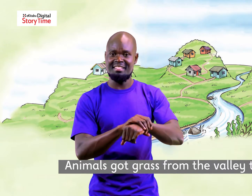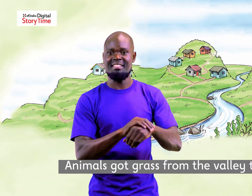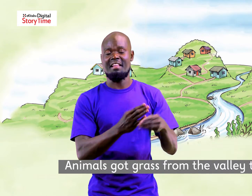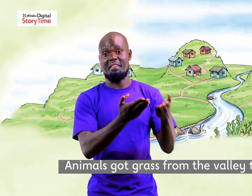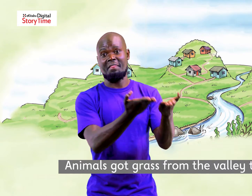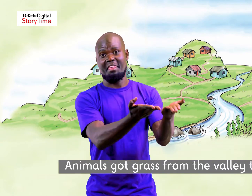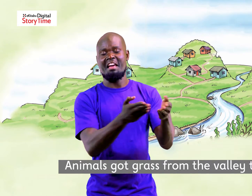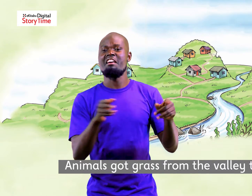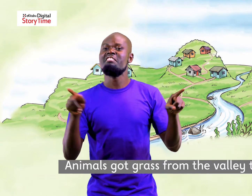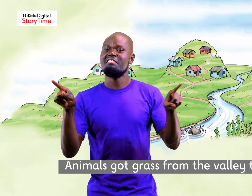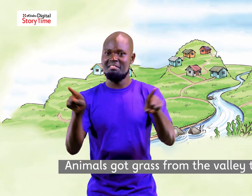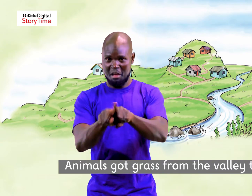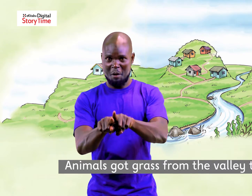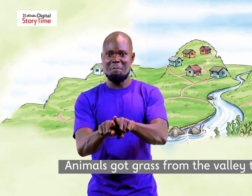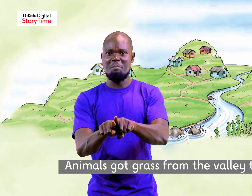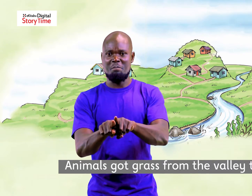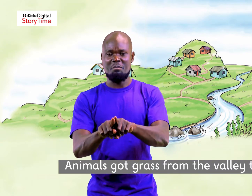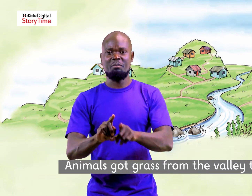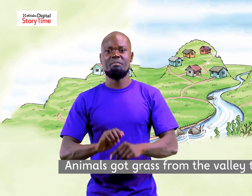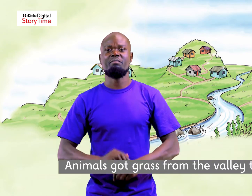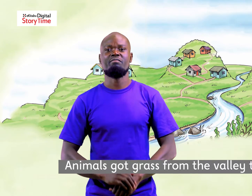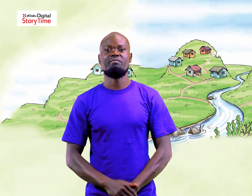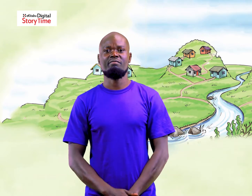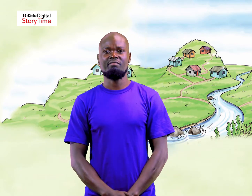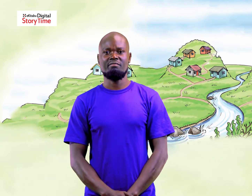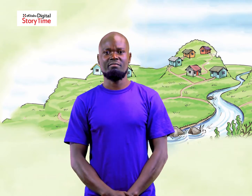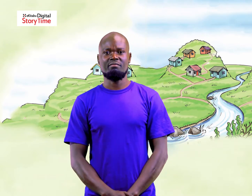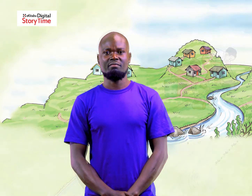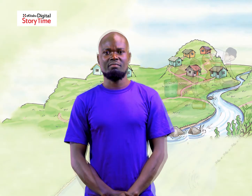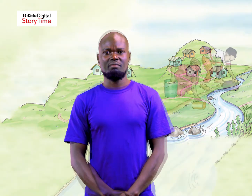animals got grass from the valley too